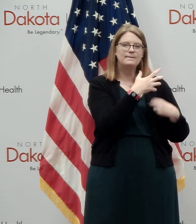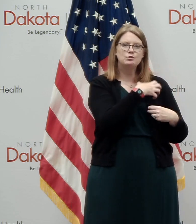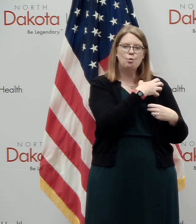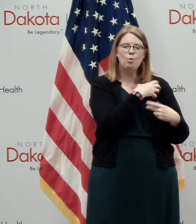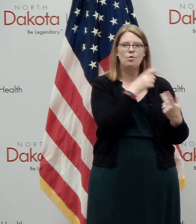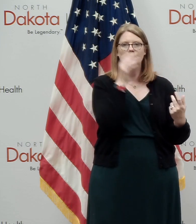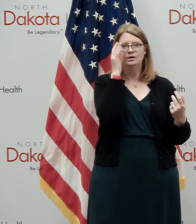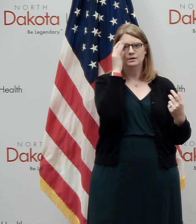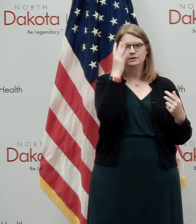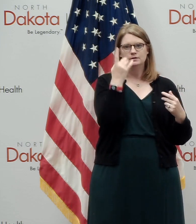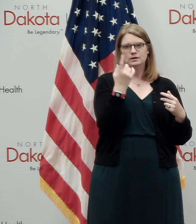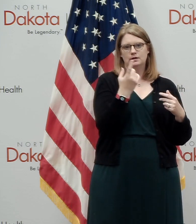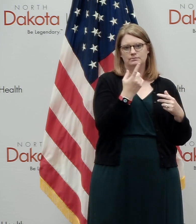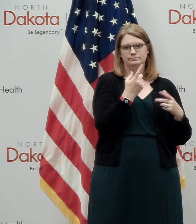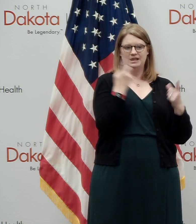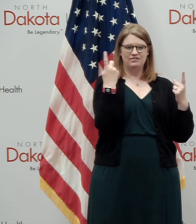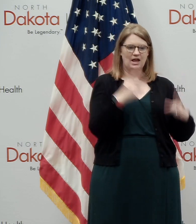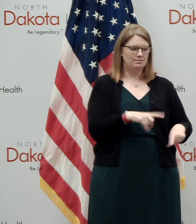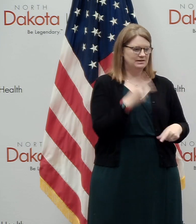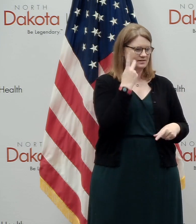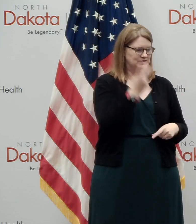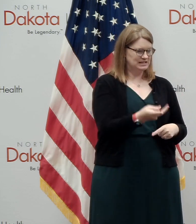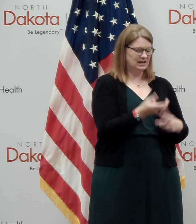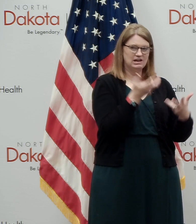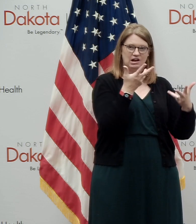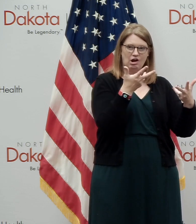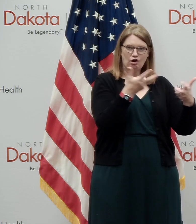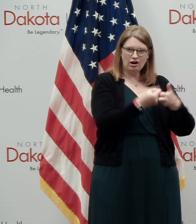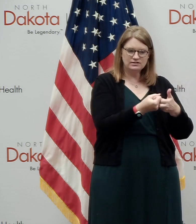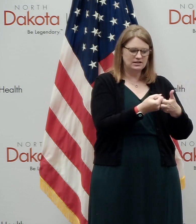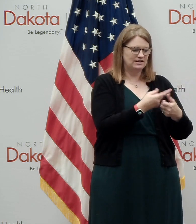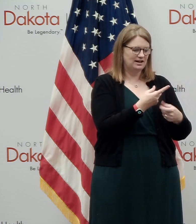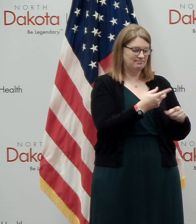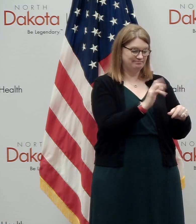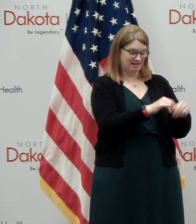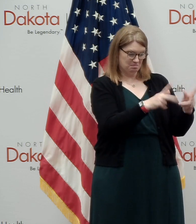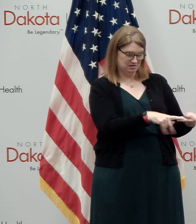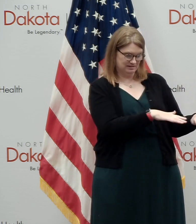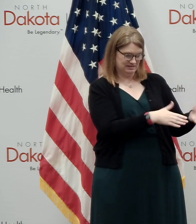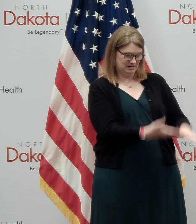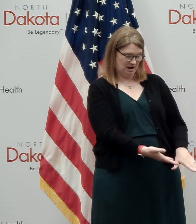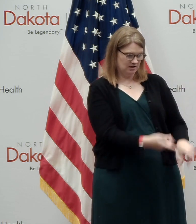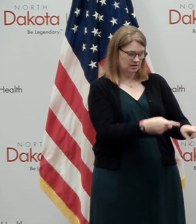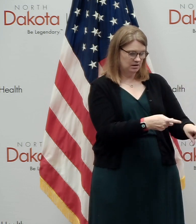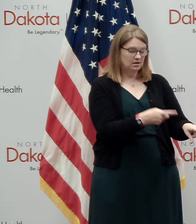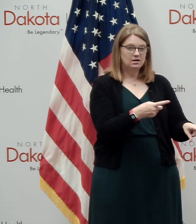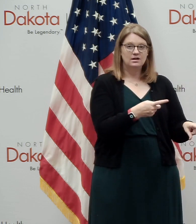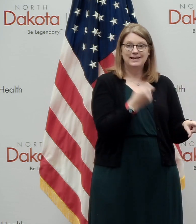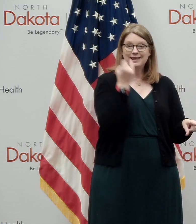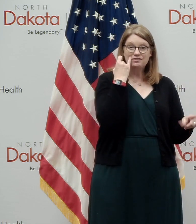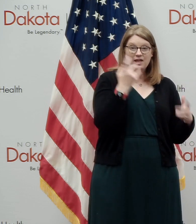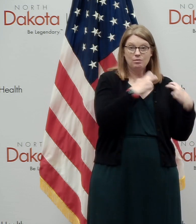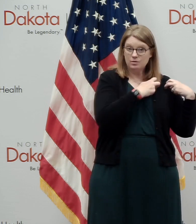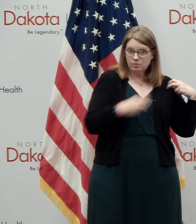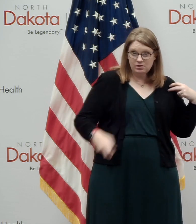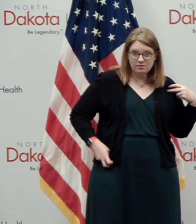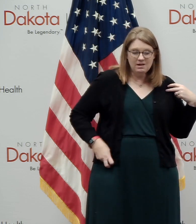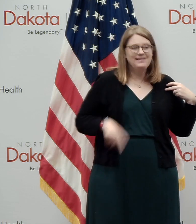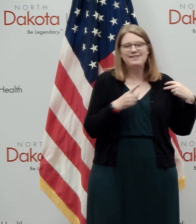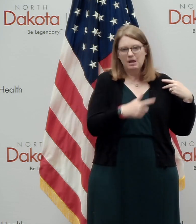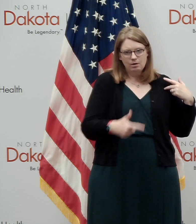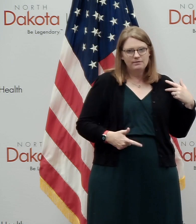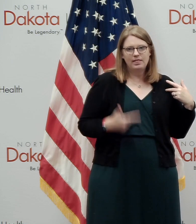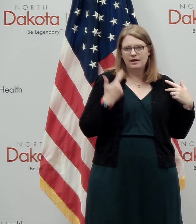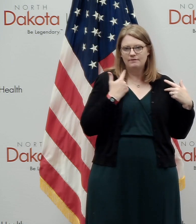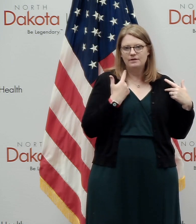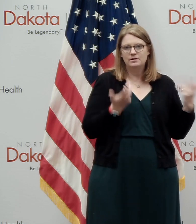at some point in their career, they've come across a fatal accident. And, and the people would have lived if they just had worn a seatbelt. And